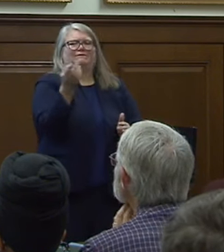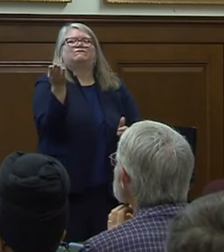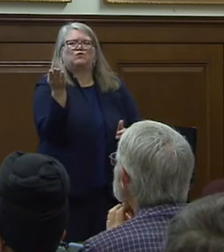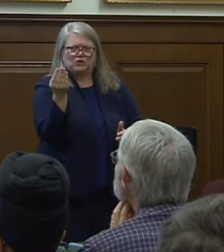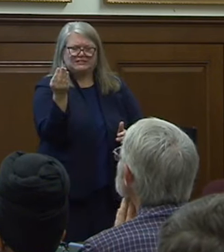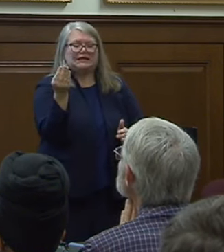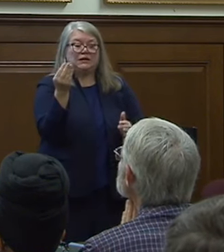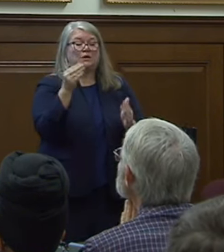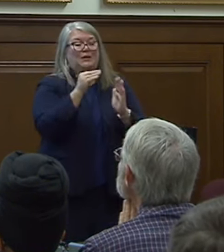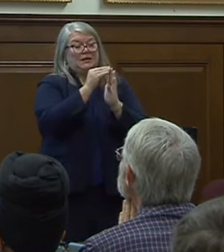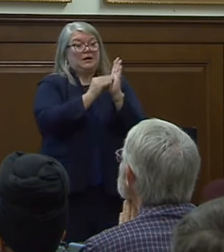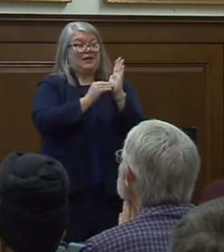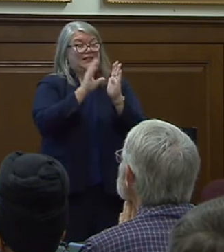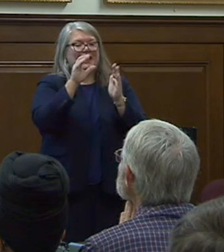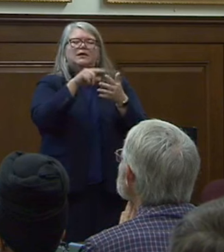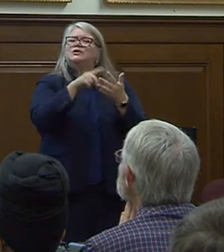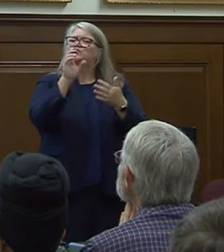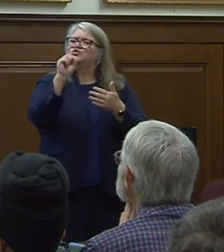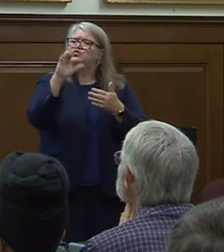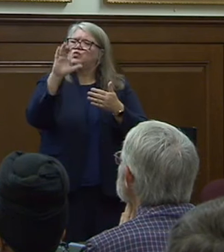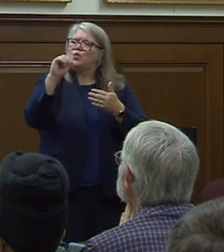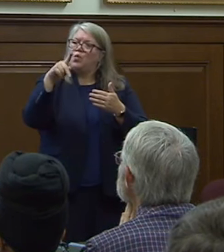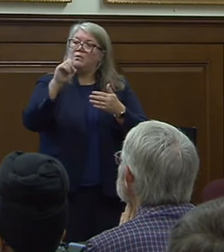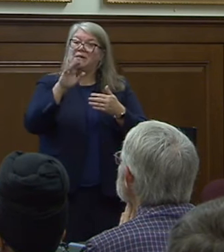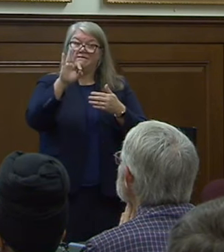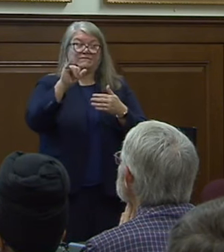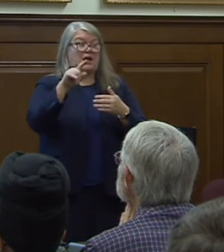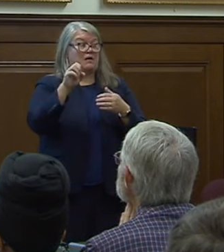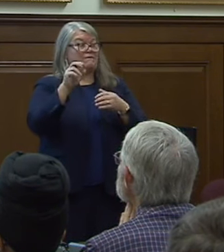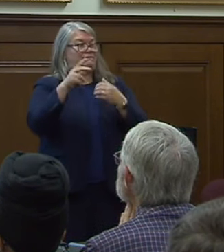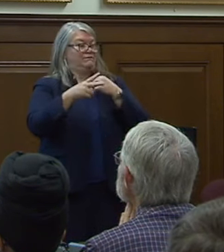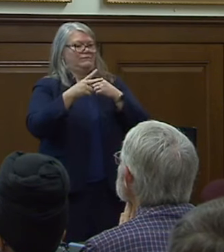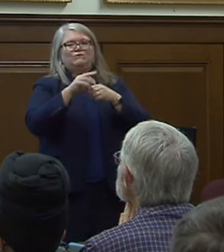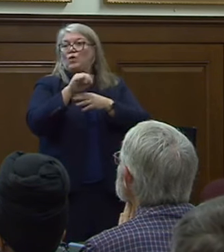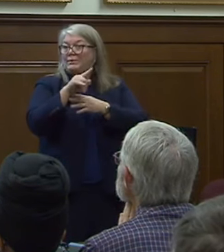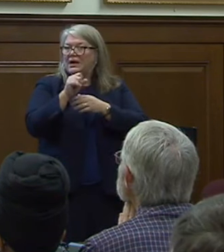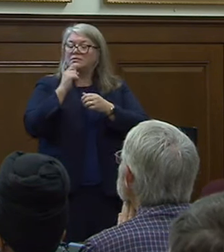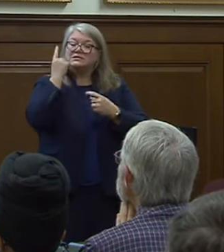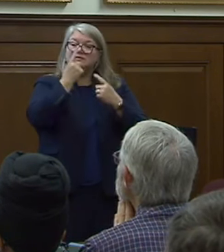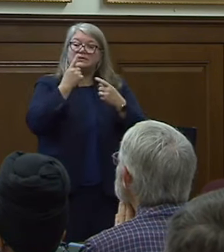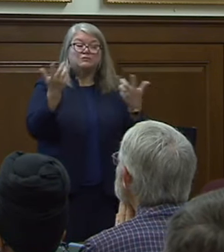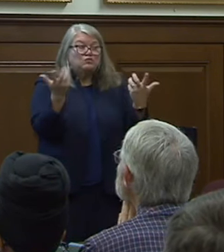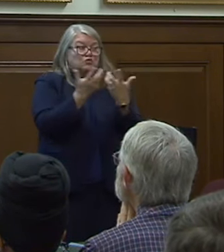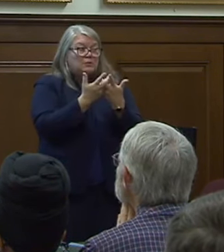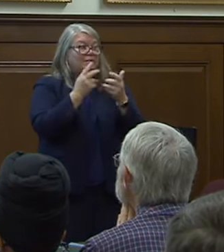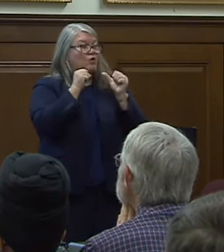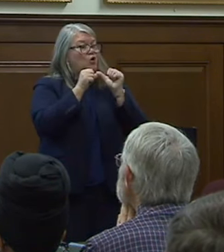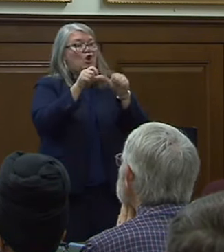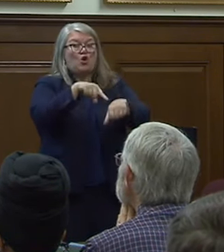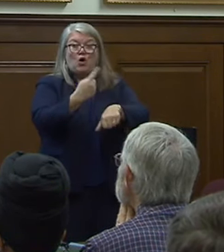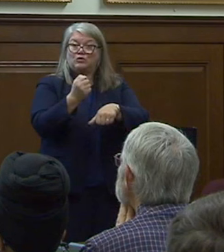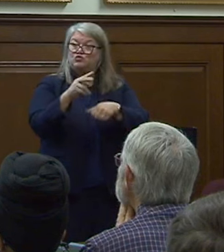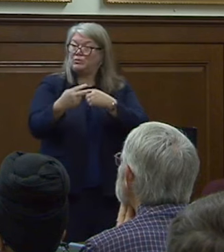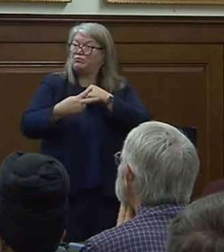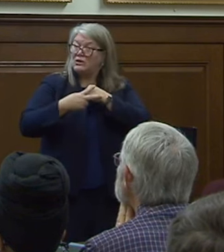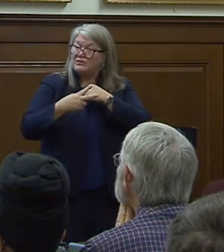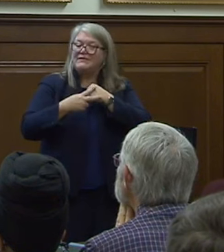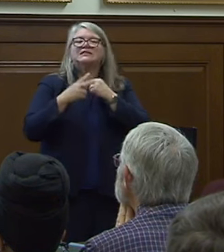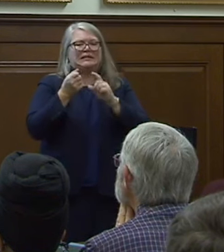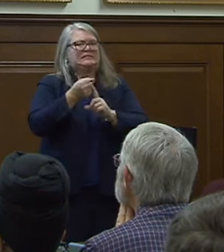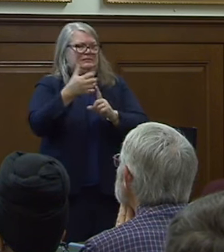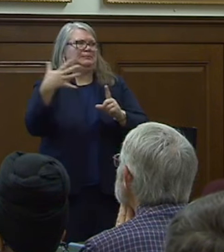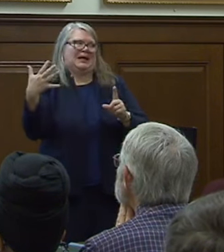the scope of file formats deemed acceptable and suitable for long-term preservation was